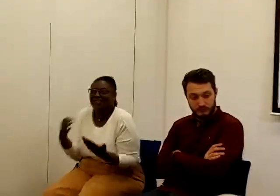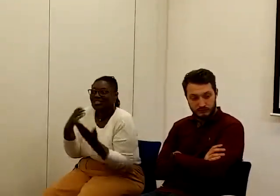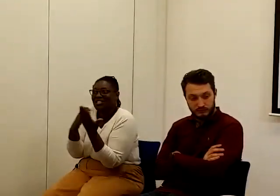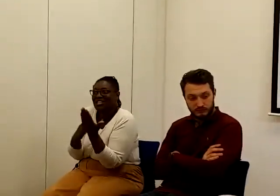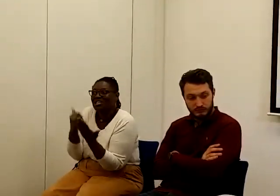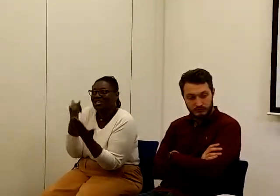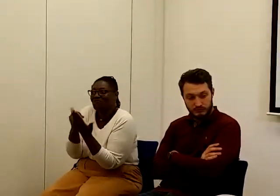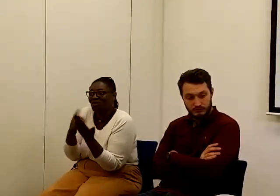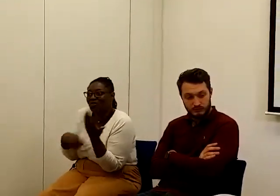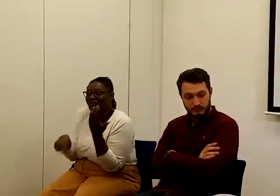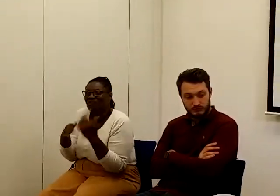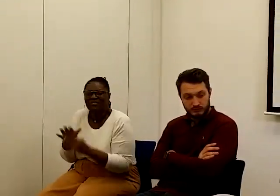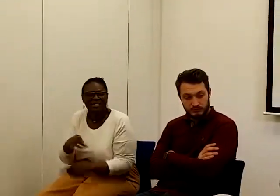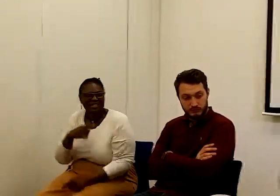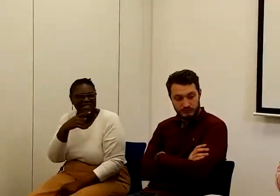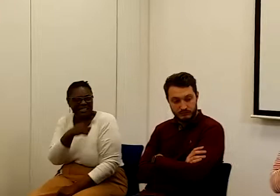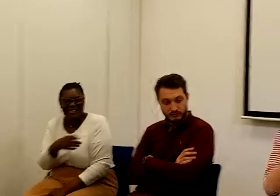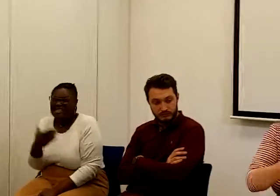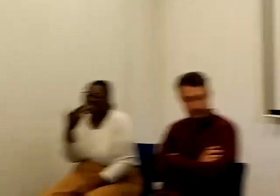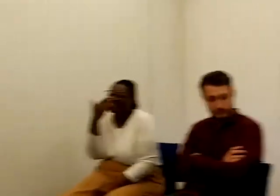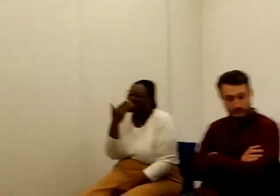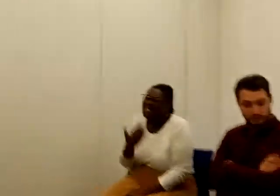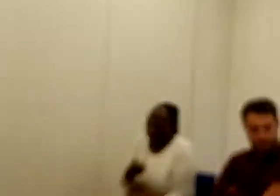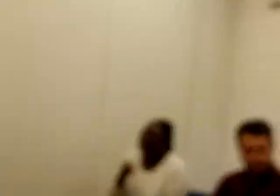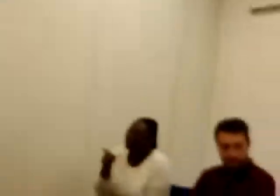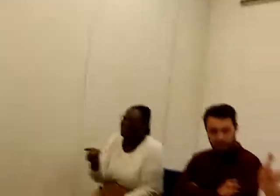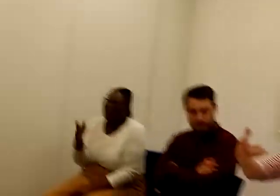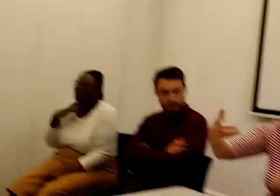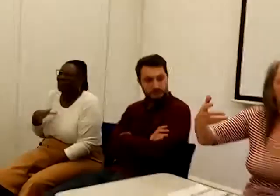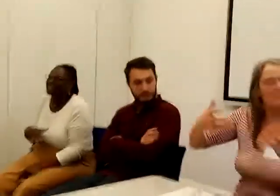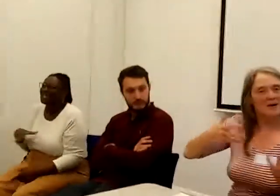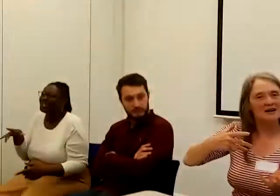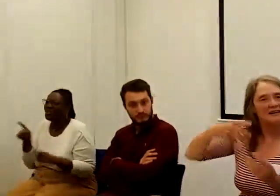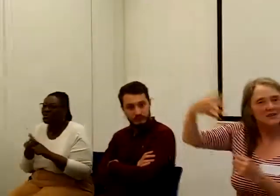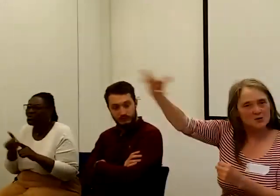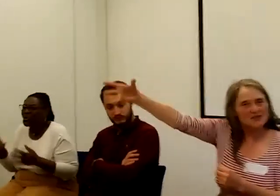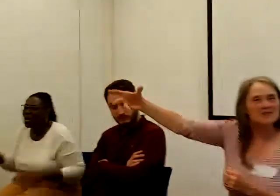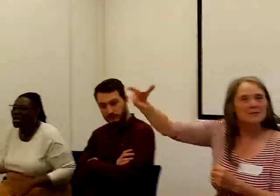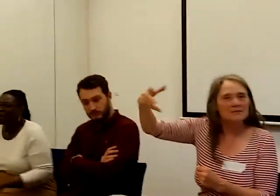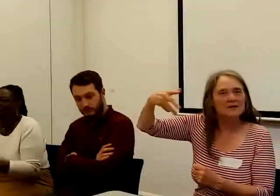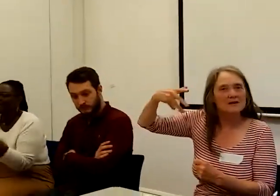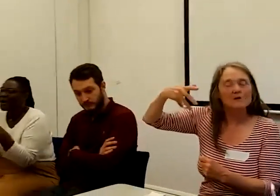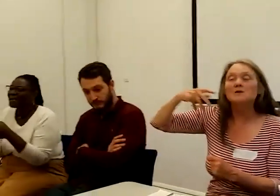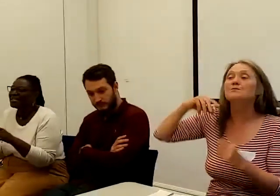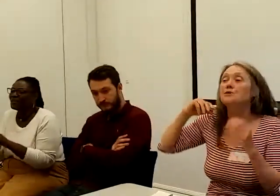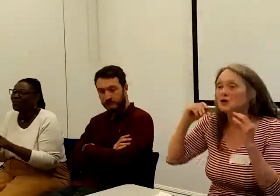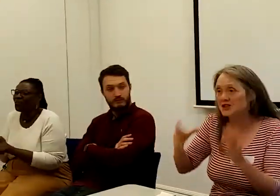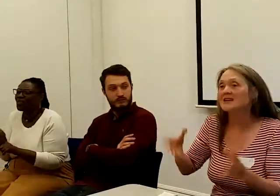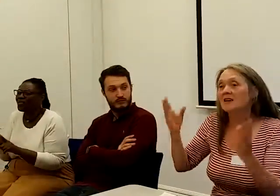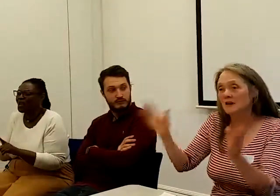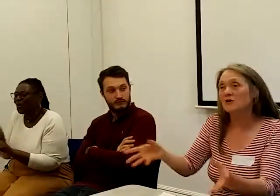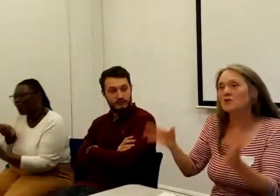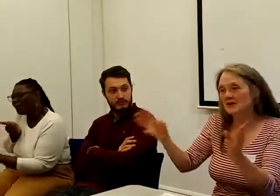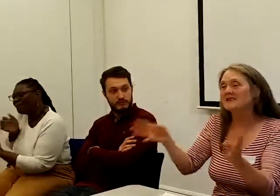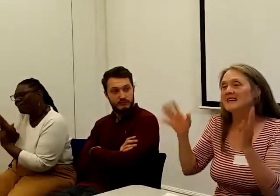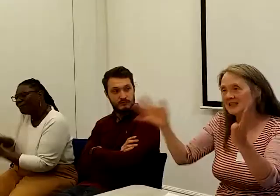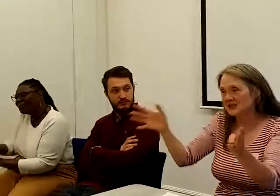It does seem to me somehow we need to combine this with some pushing organisations